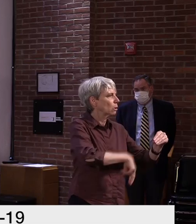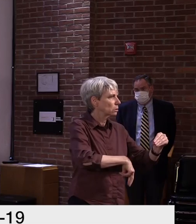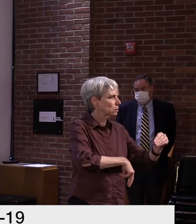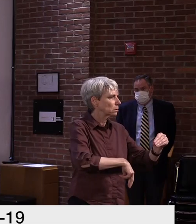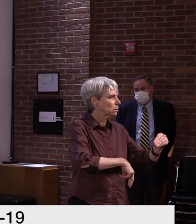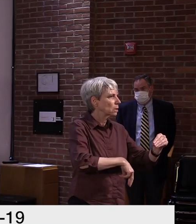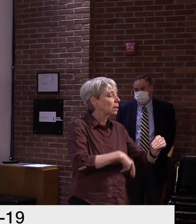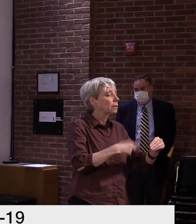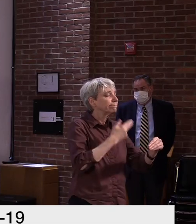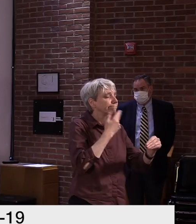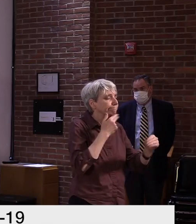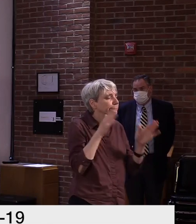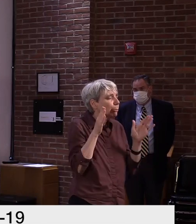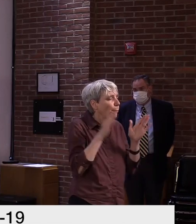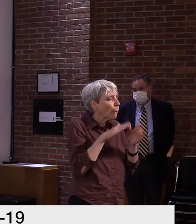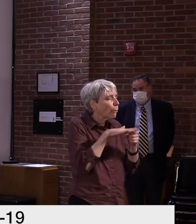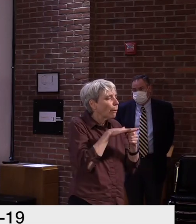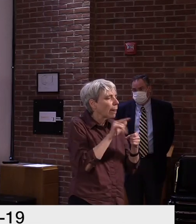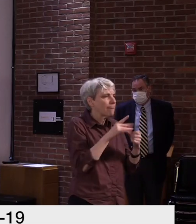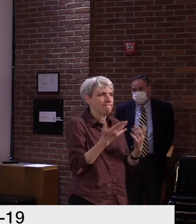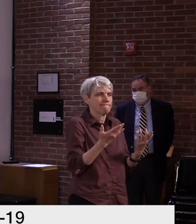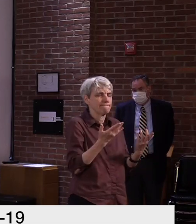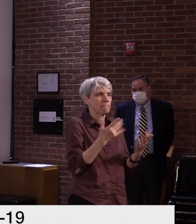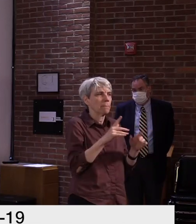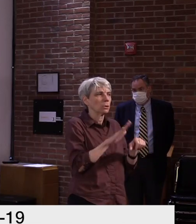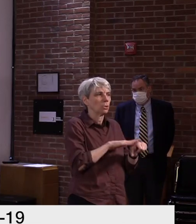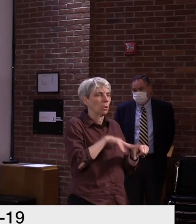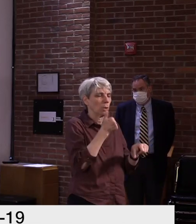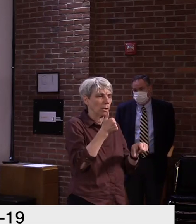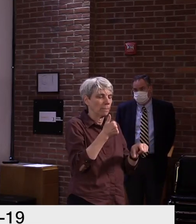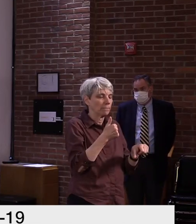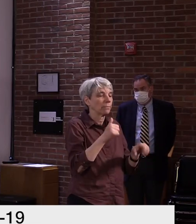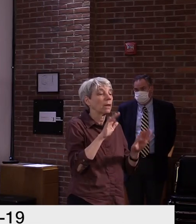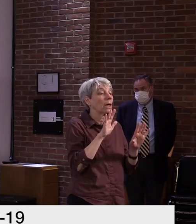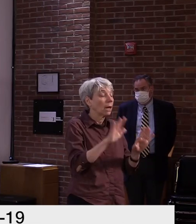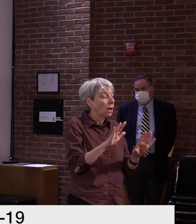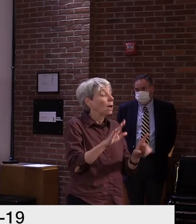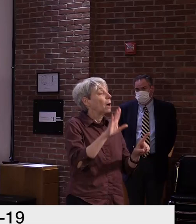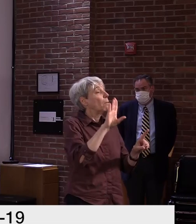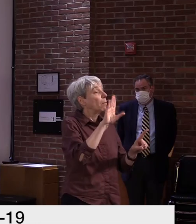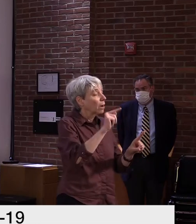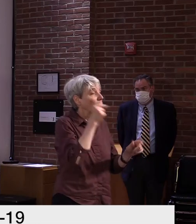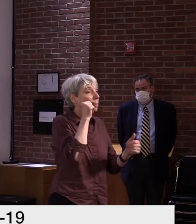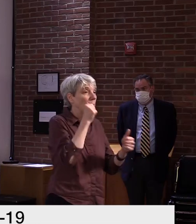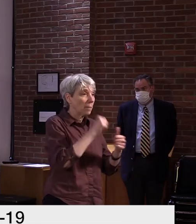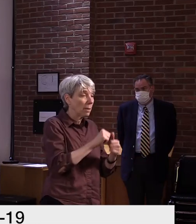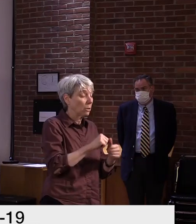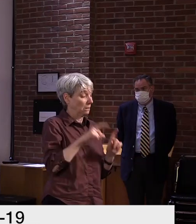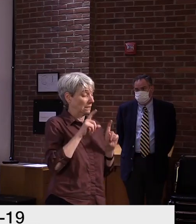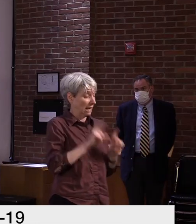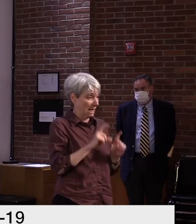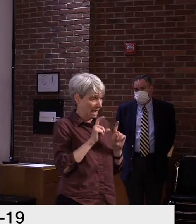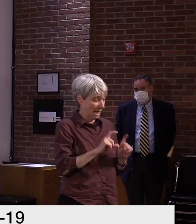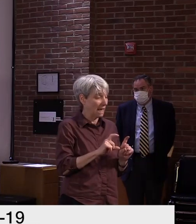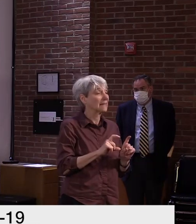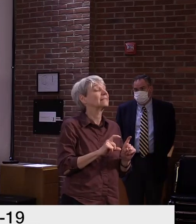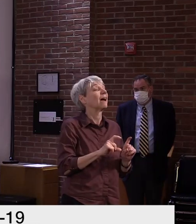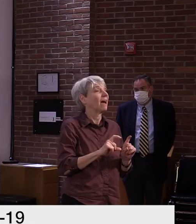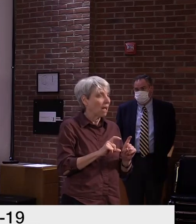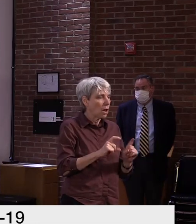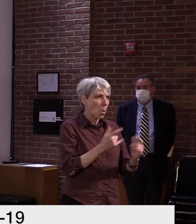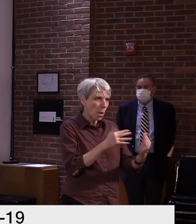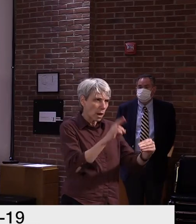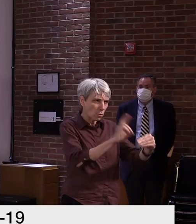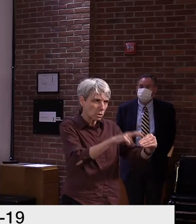actually testing negative and not hearing about it because relying on, on, on the U.S. mail to arrive